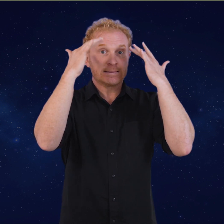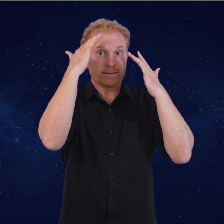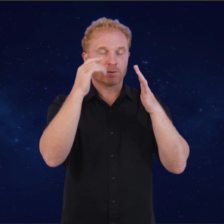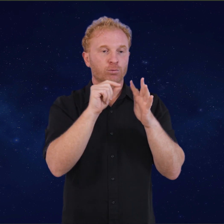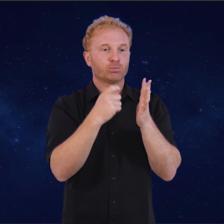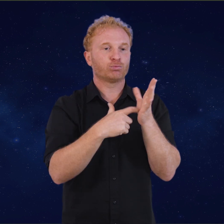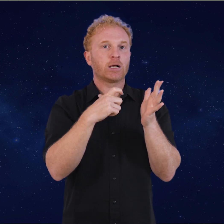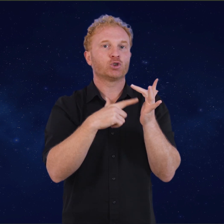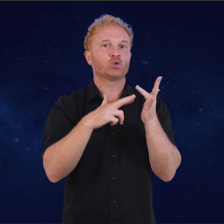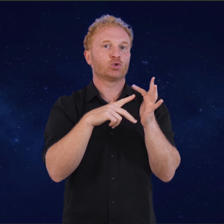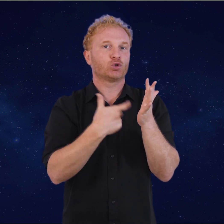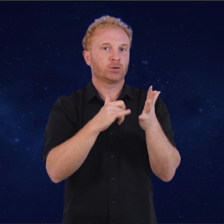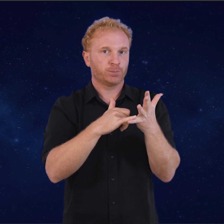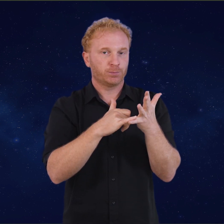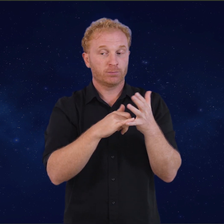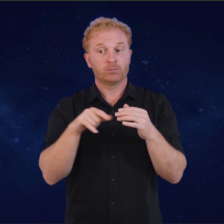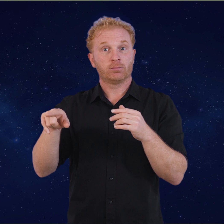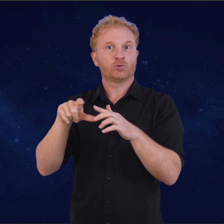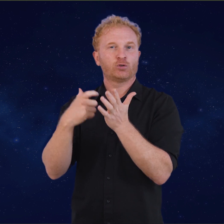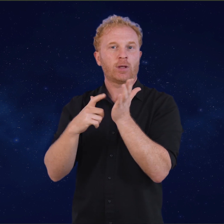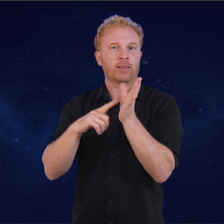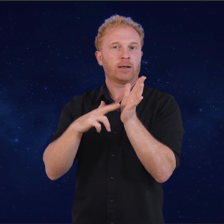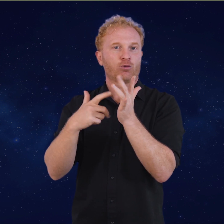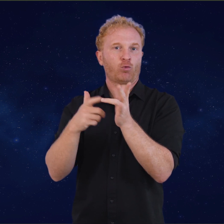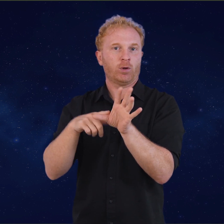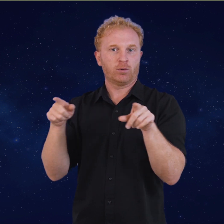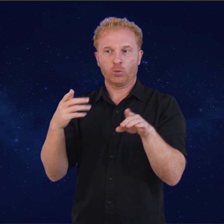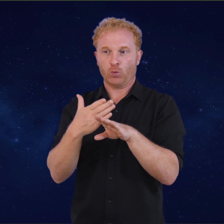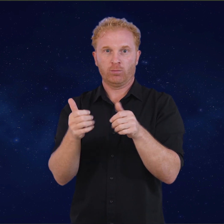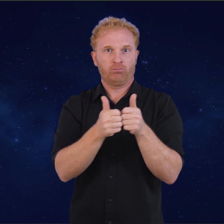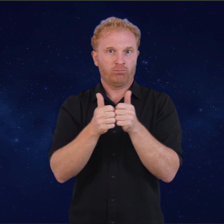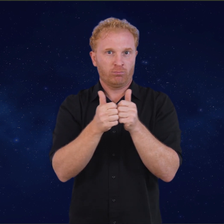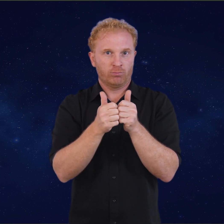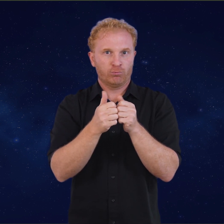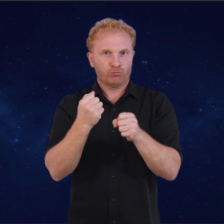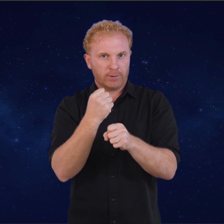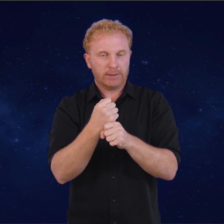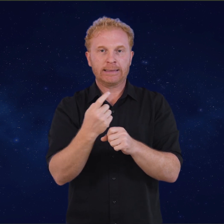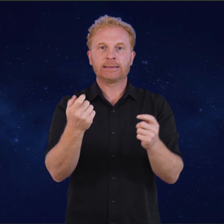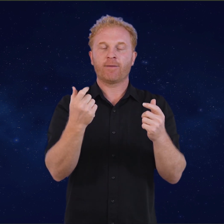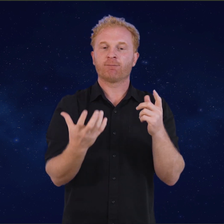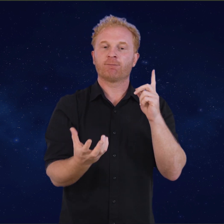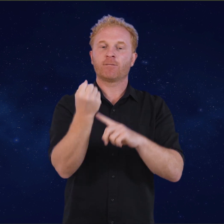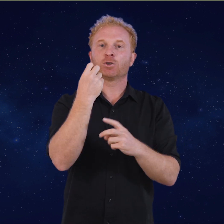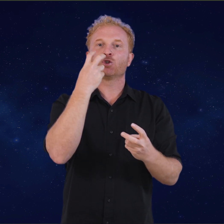Dr Lani Roy is working to create a searchable and